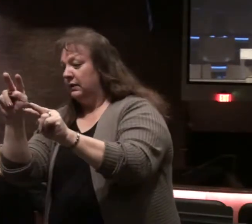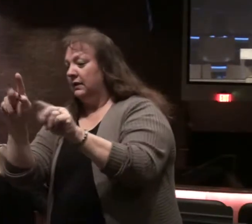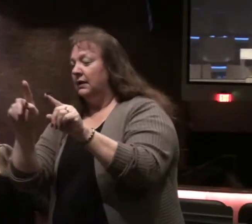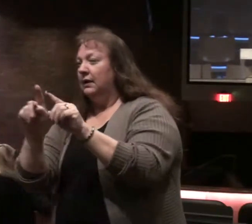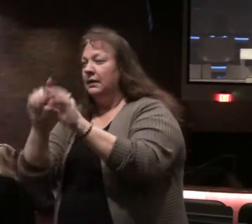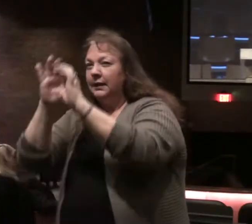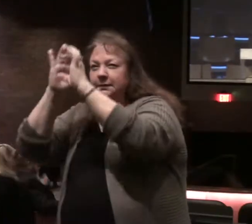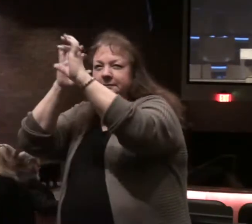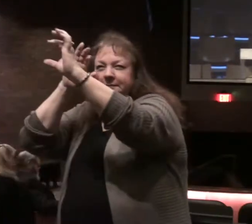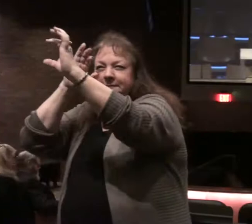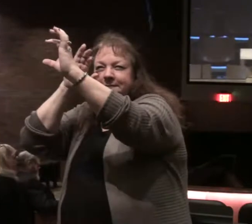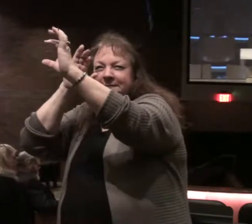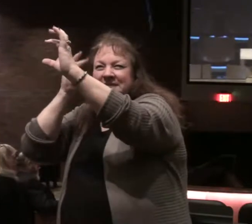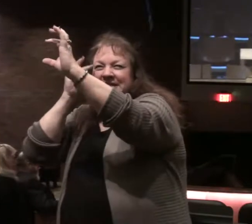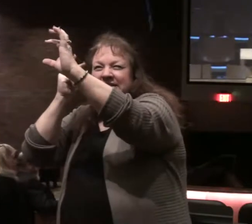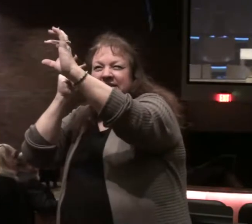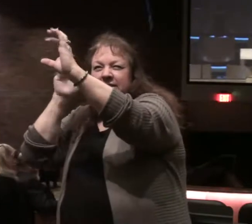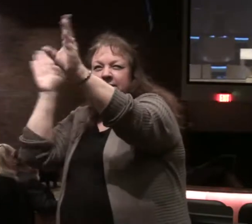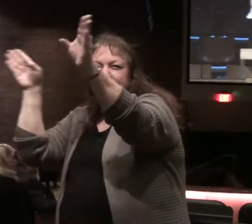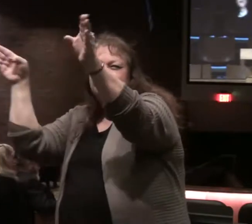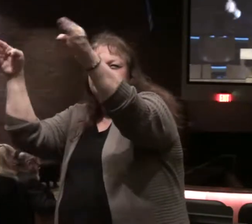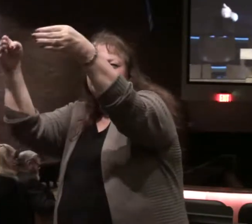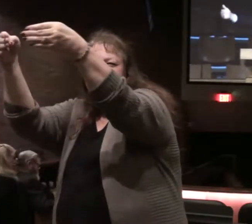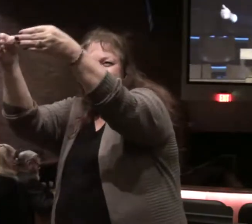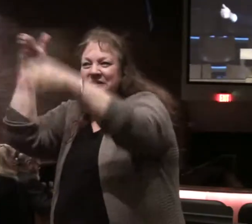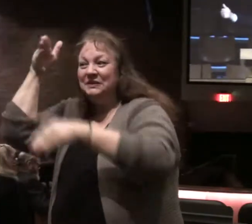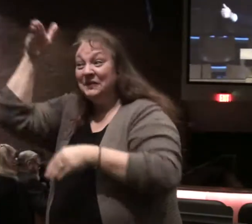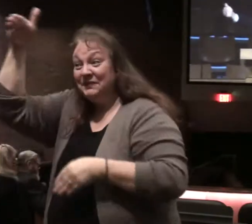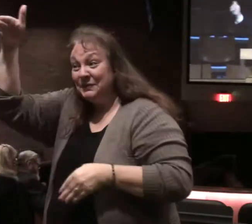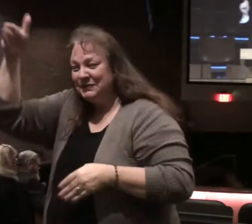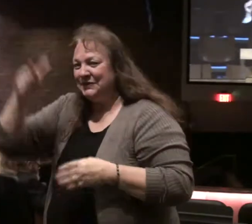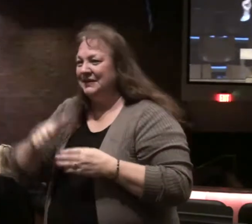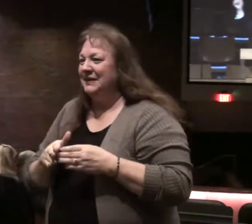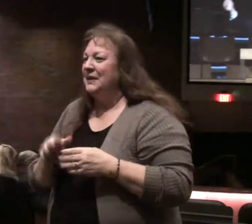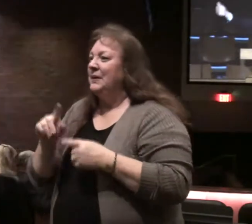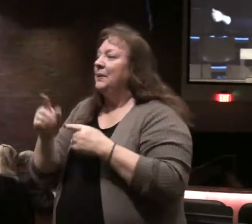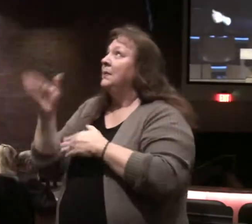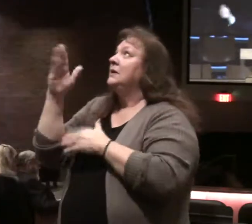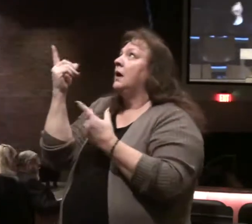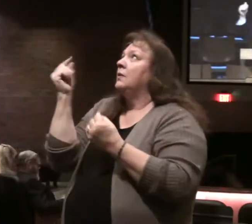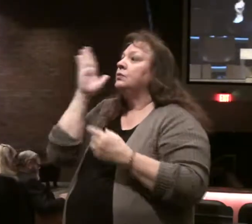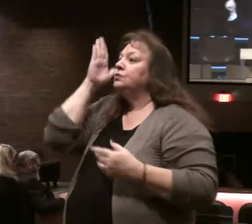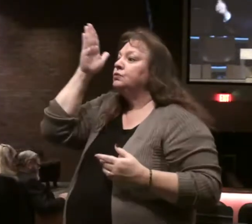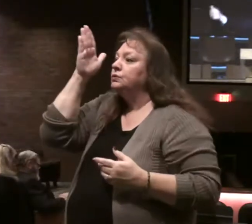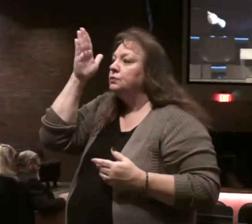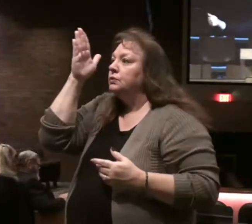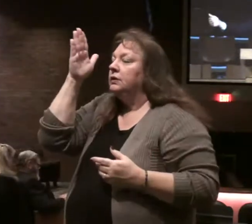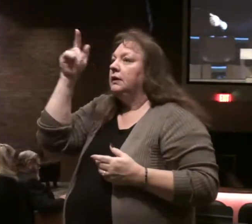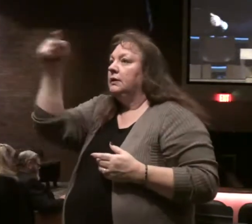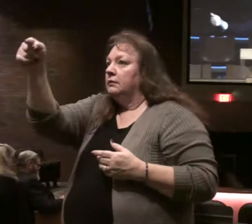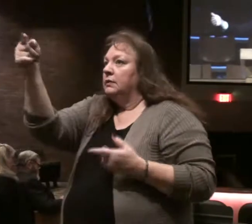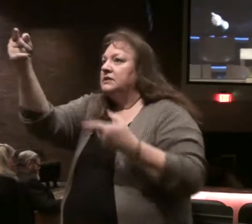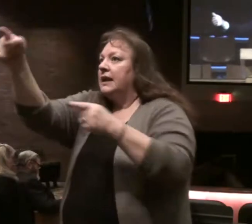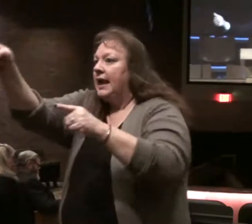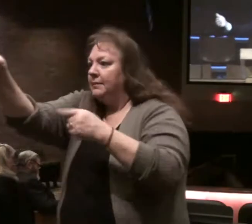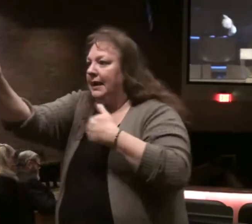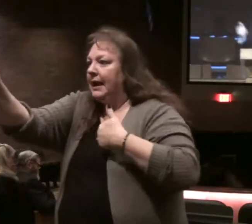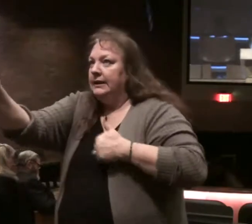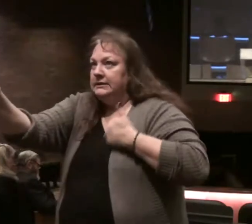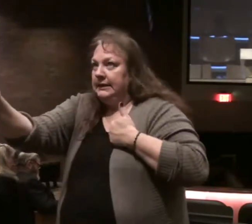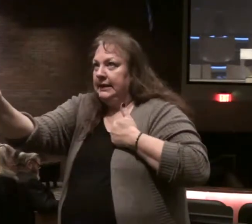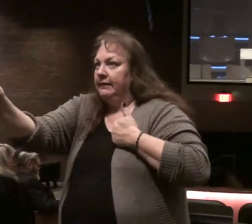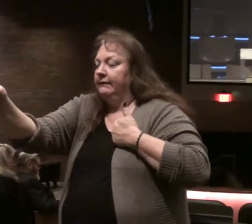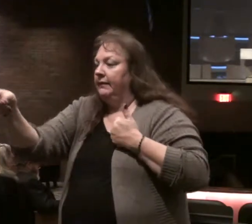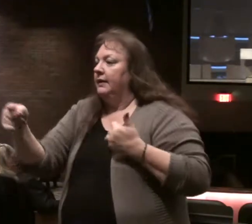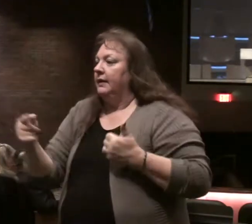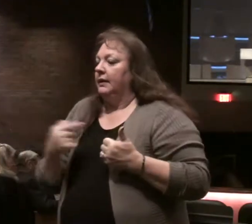spyglass so to speak always bringing our attention to the future and what God will do in the future and live in light of what God will do well